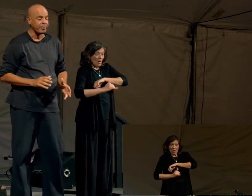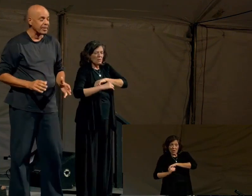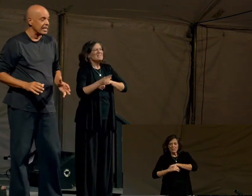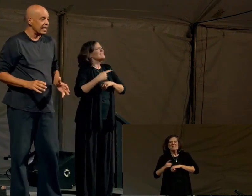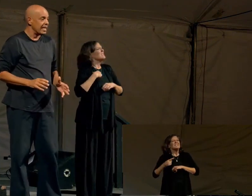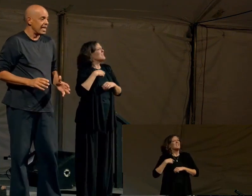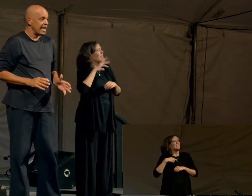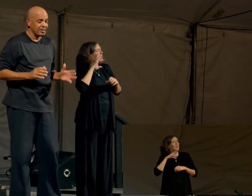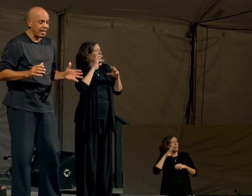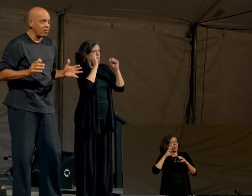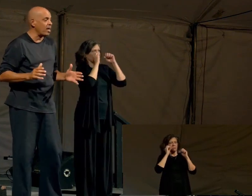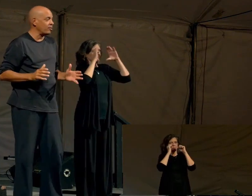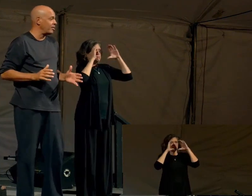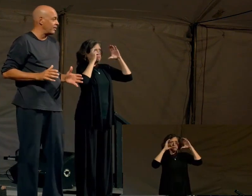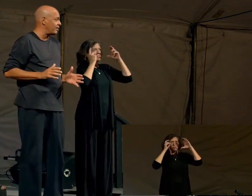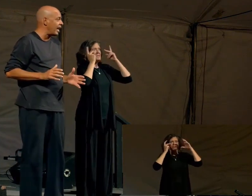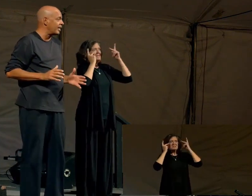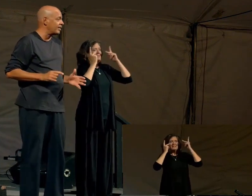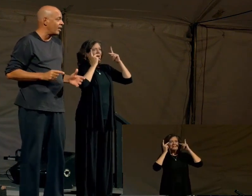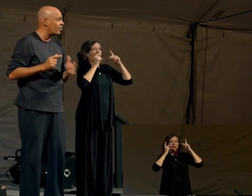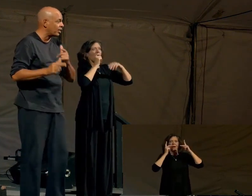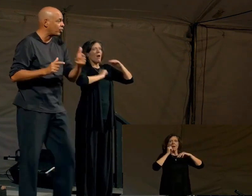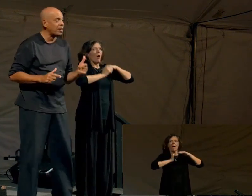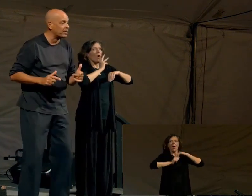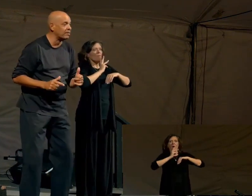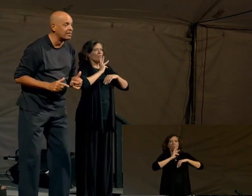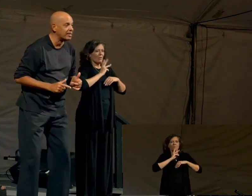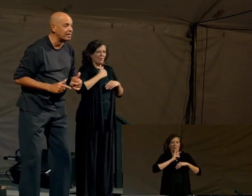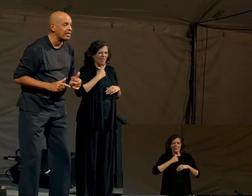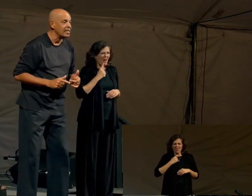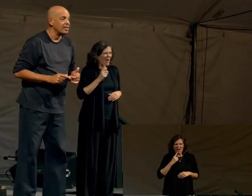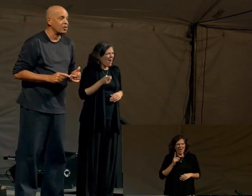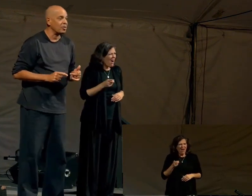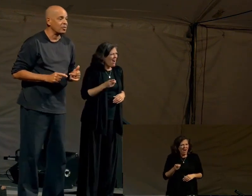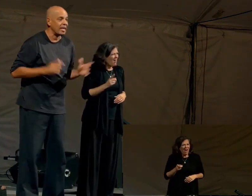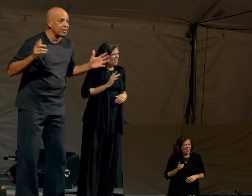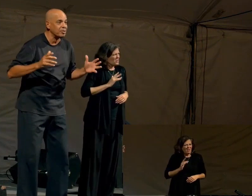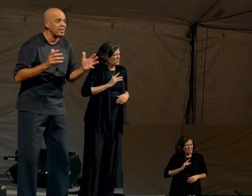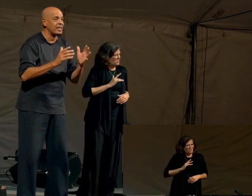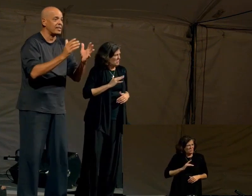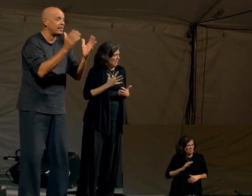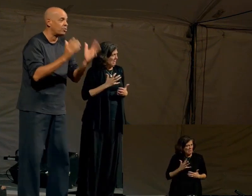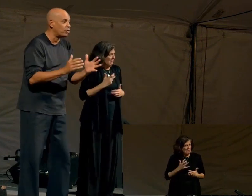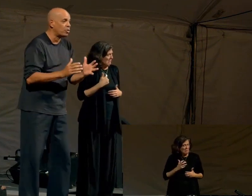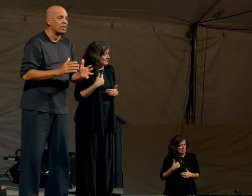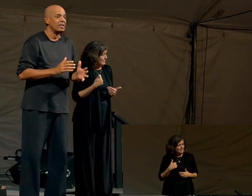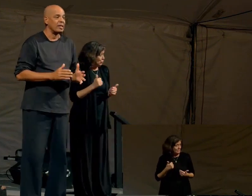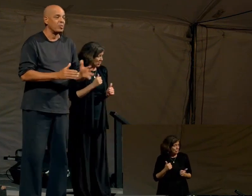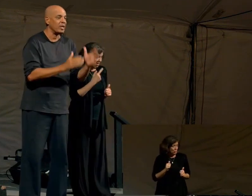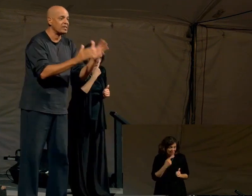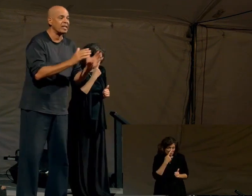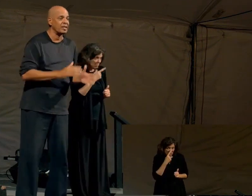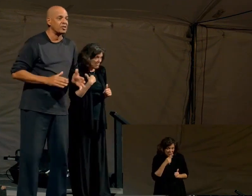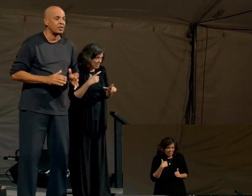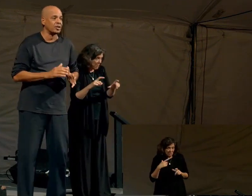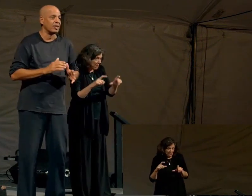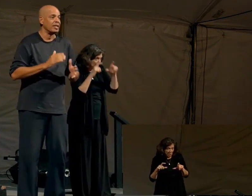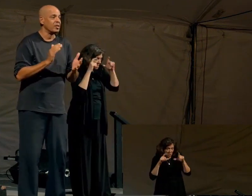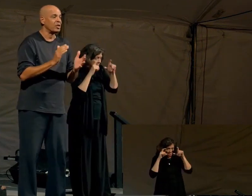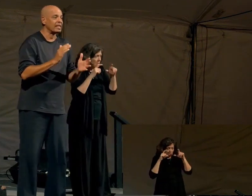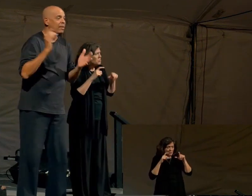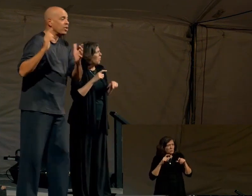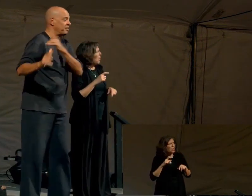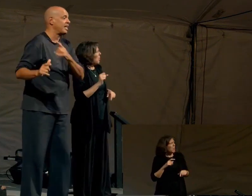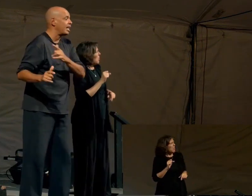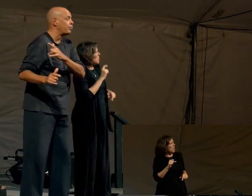scape. And I was like, wow, this is exciting. You know, I want to try one of these things. So can I do it? And he said, sure. And when he's done, it's your